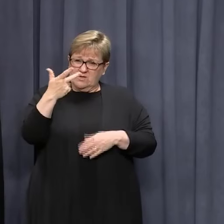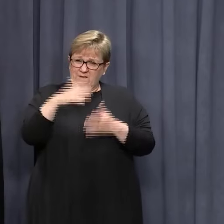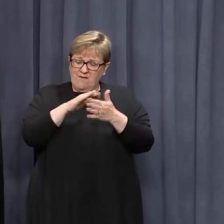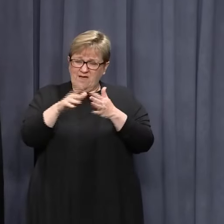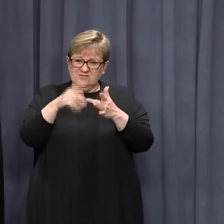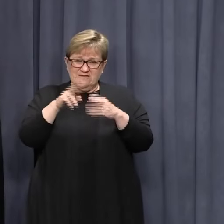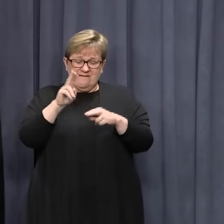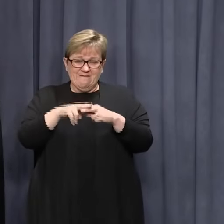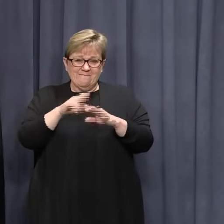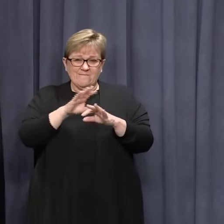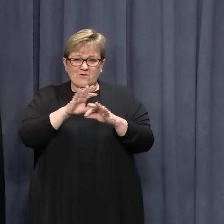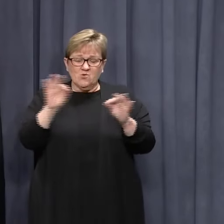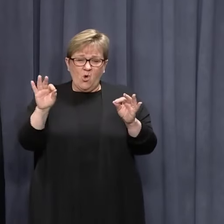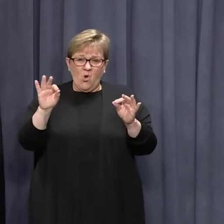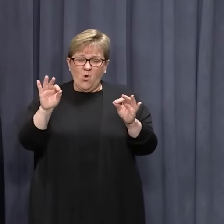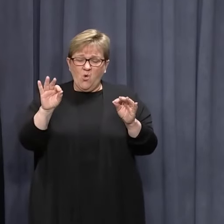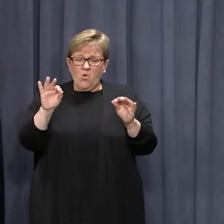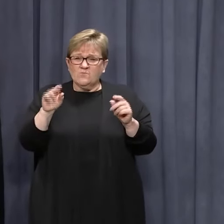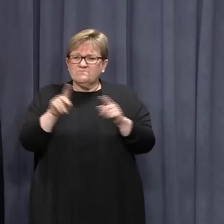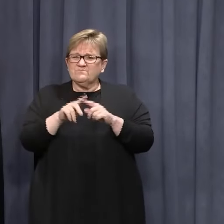any economic